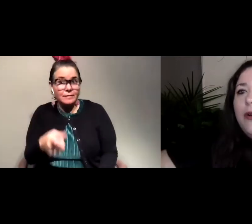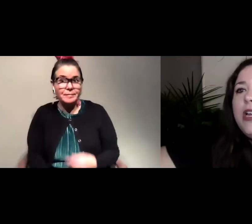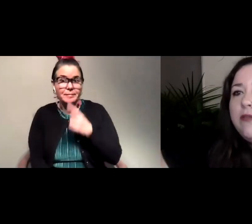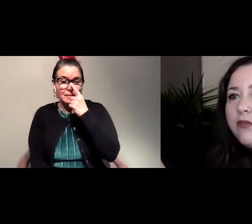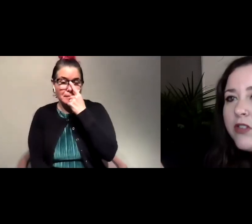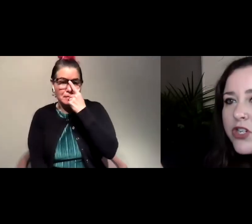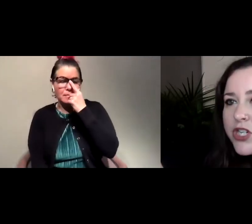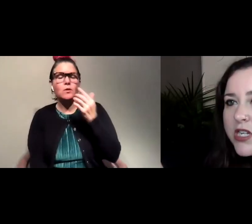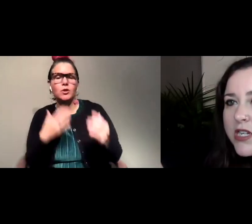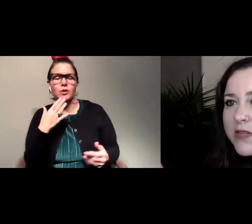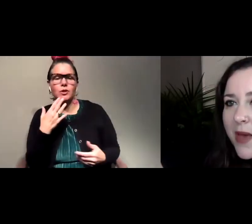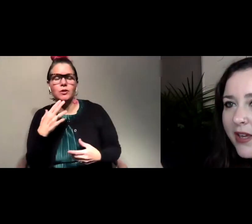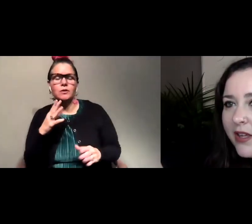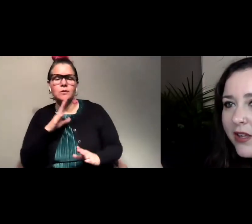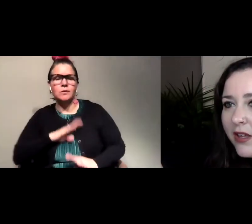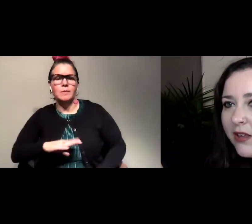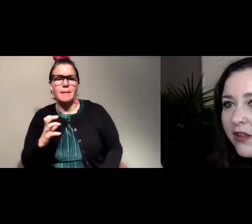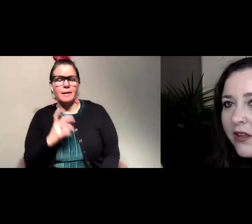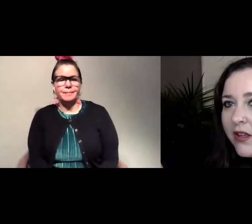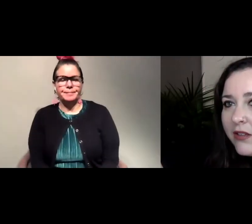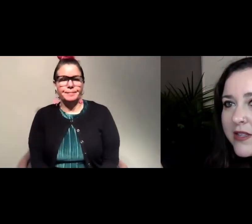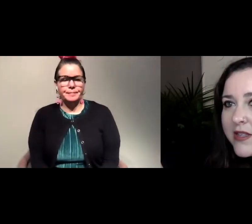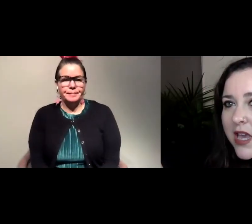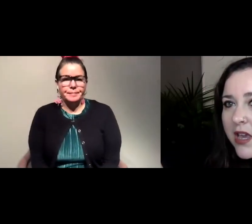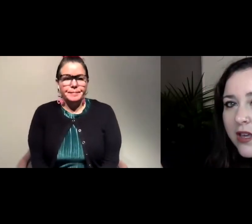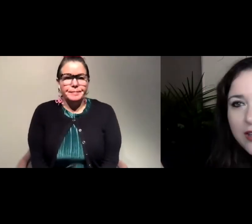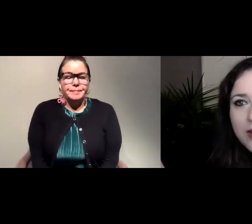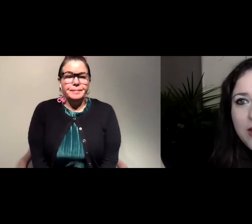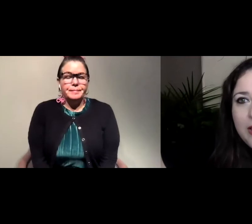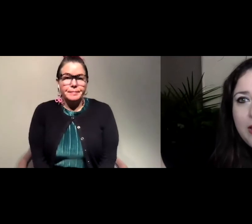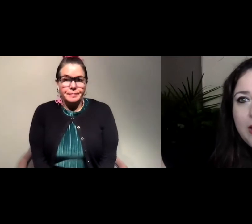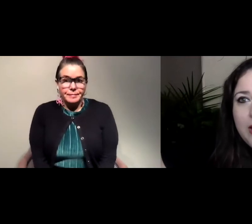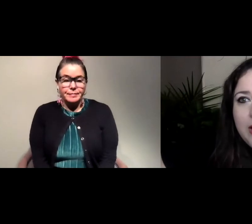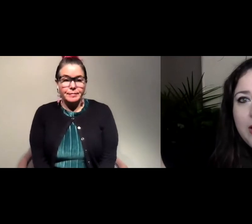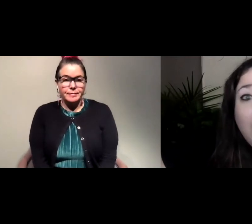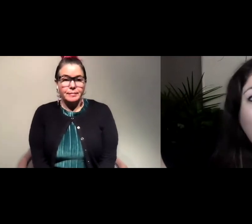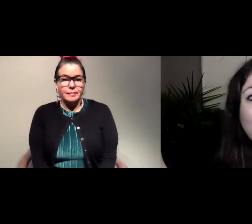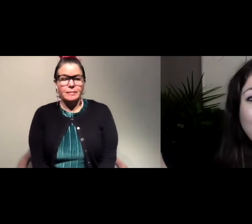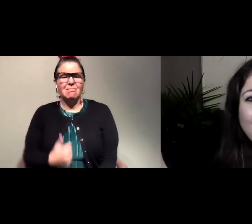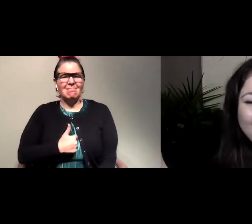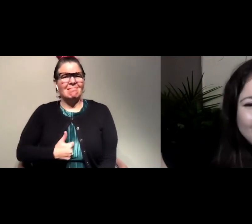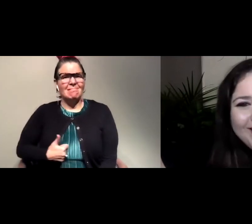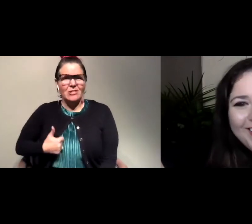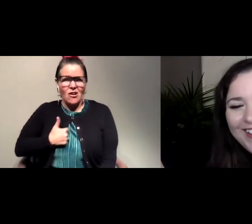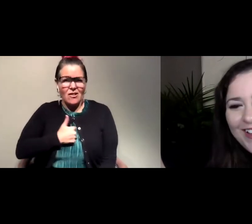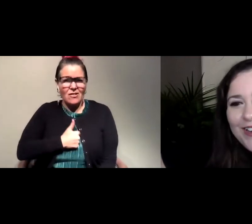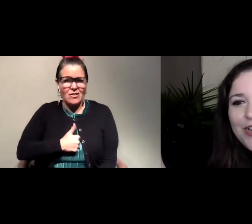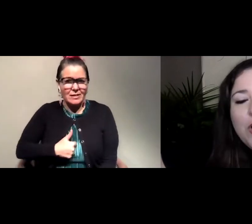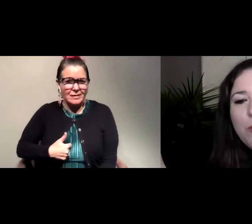Oh, good. She's back. Let's see. Sorry. There you are.